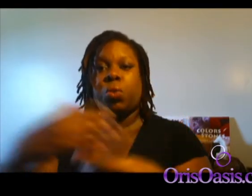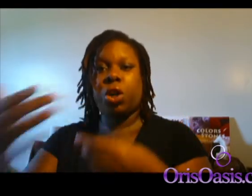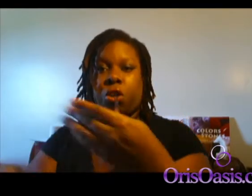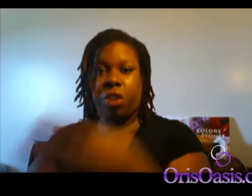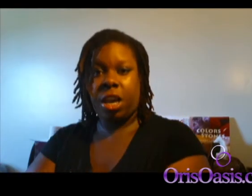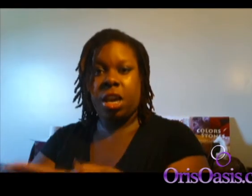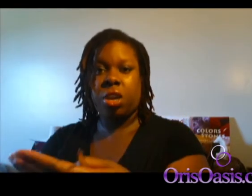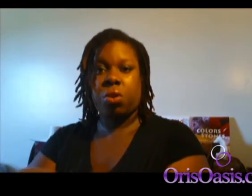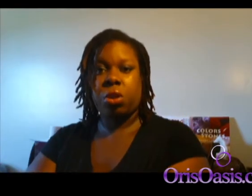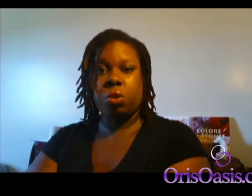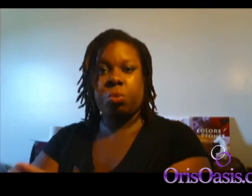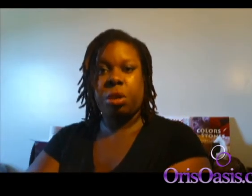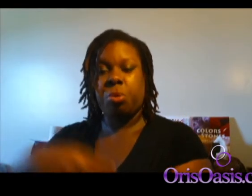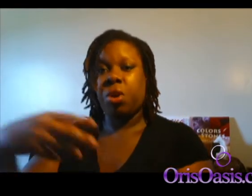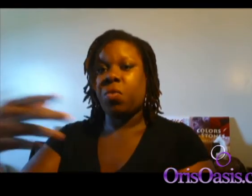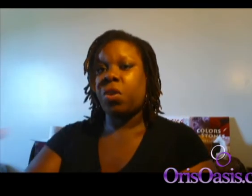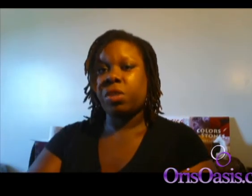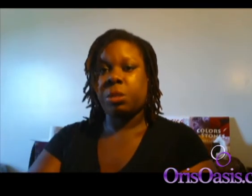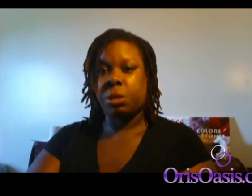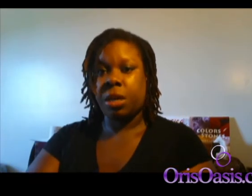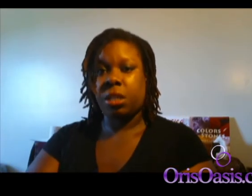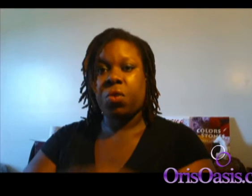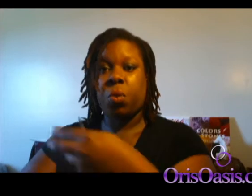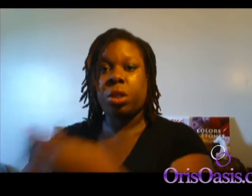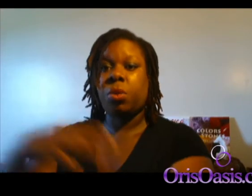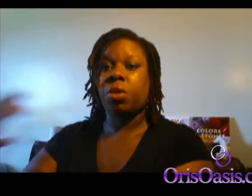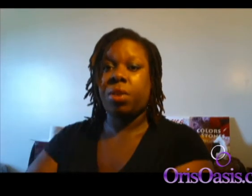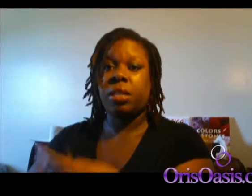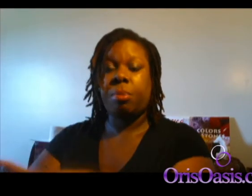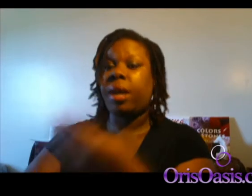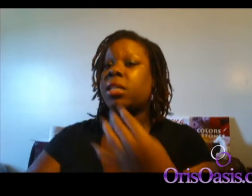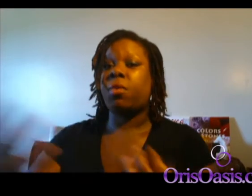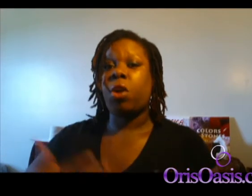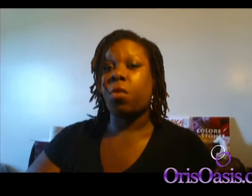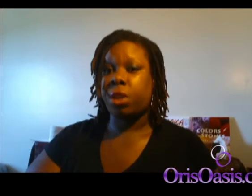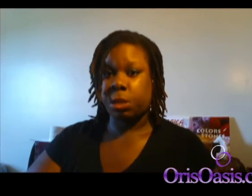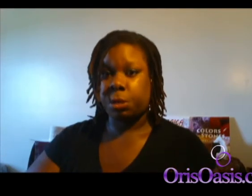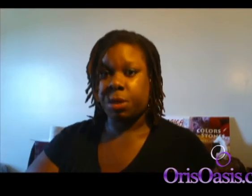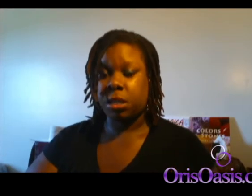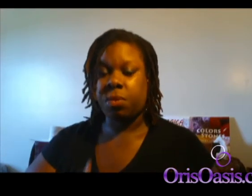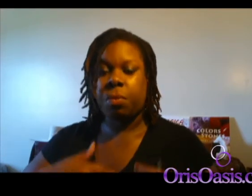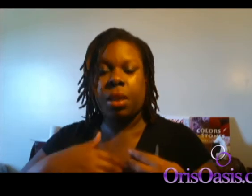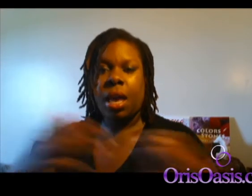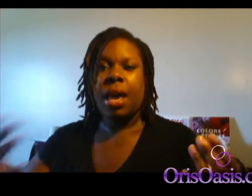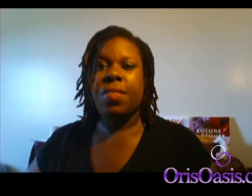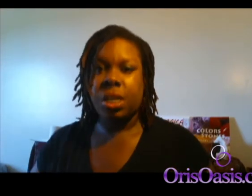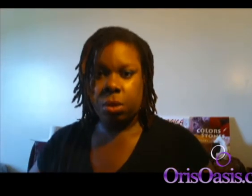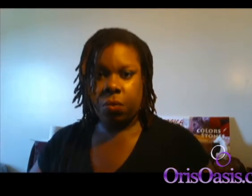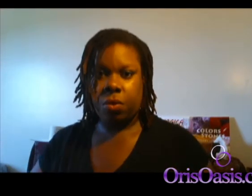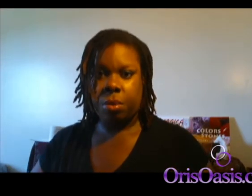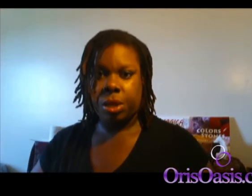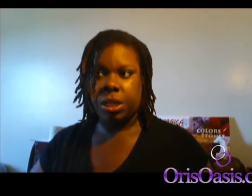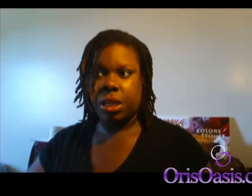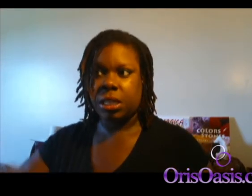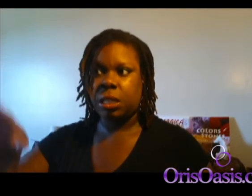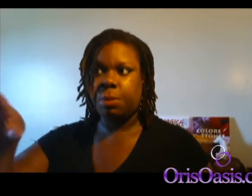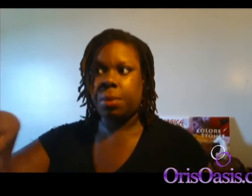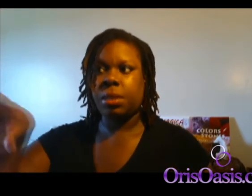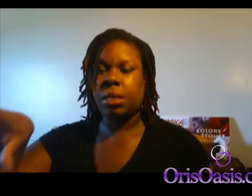to create in order to be more involved in this perspective. Or, what you want to create to back yourself off of this perspective. That's what the fifth dimension is, it's just being able to see in